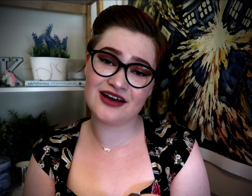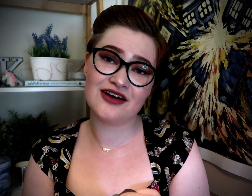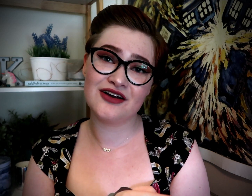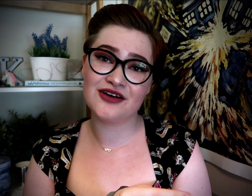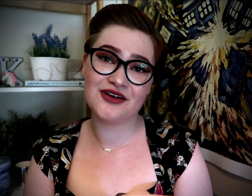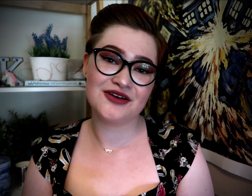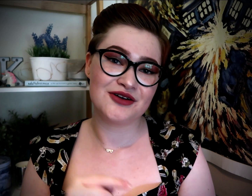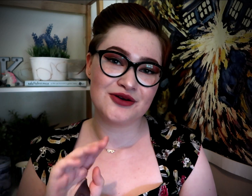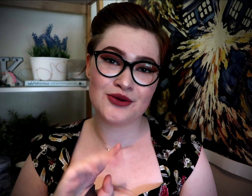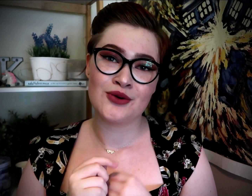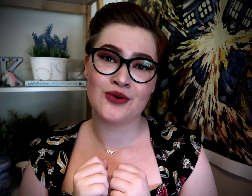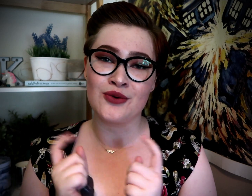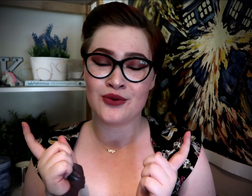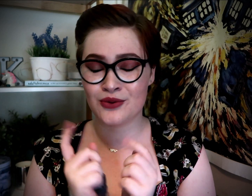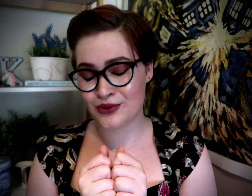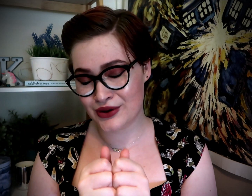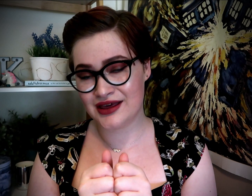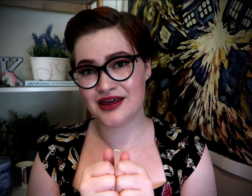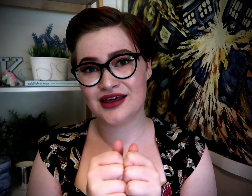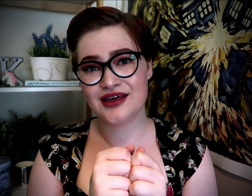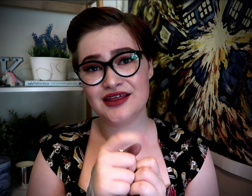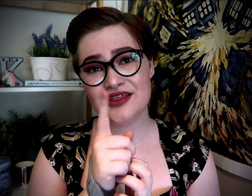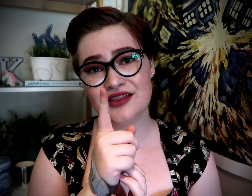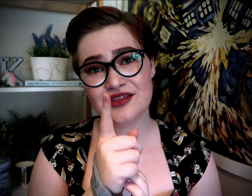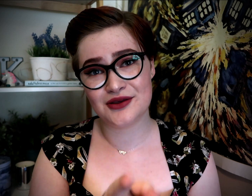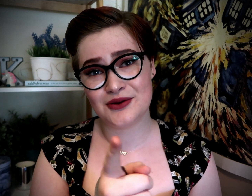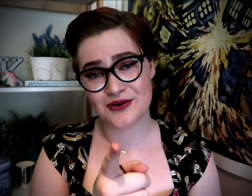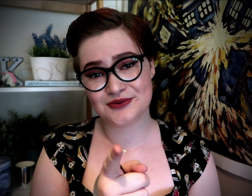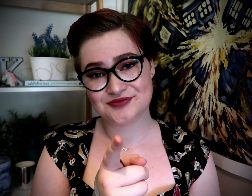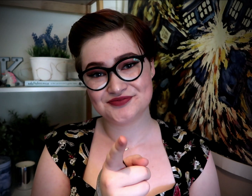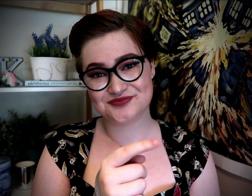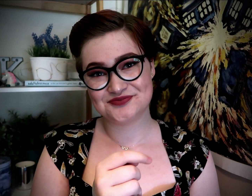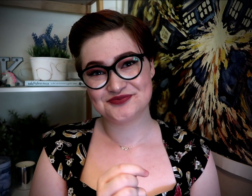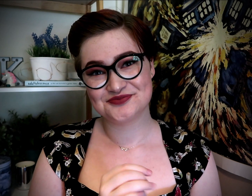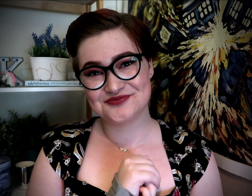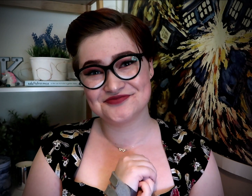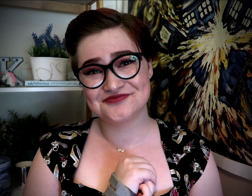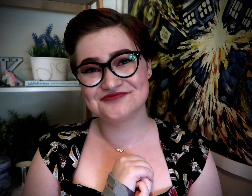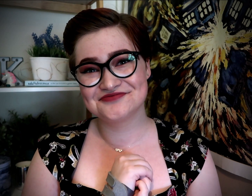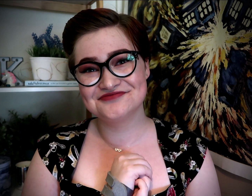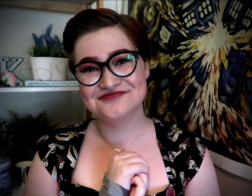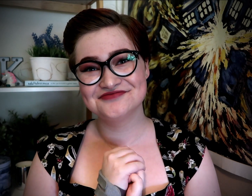love with you Oh When